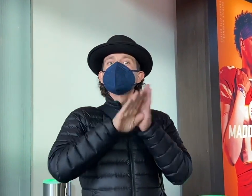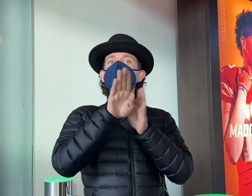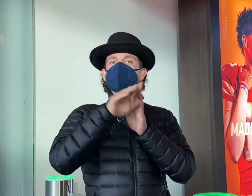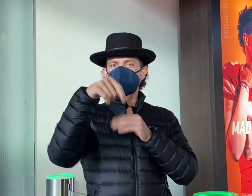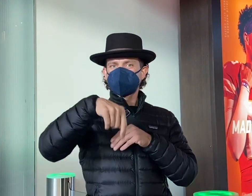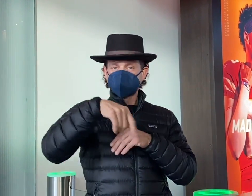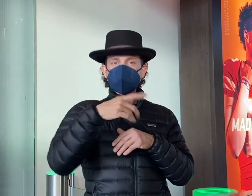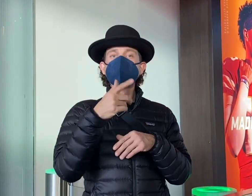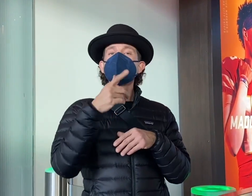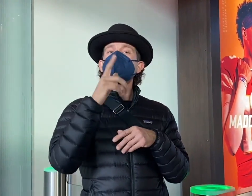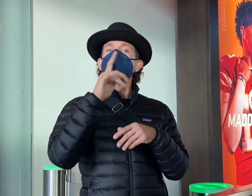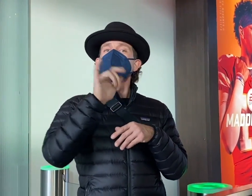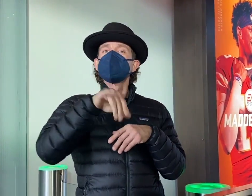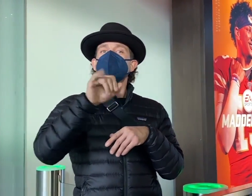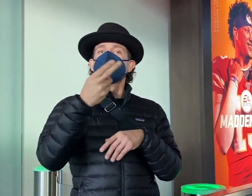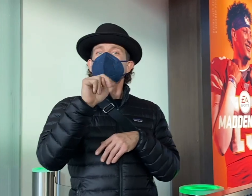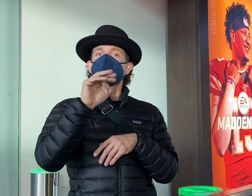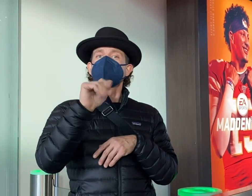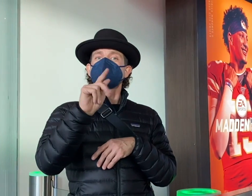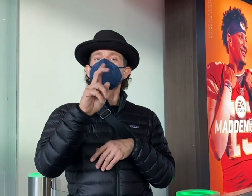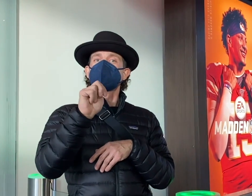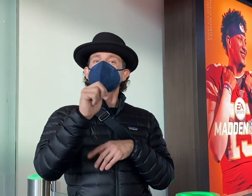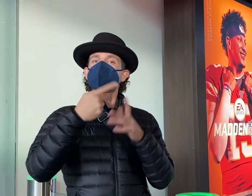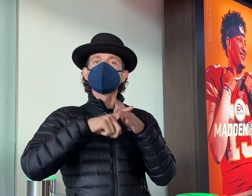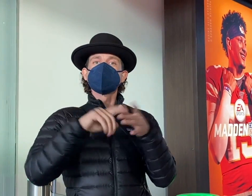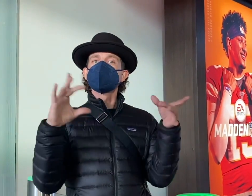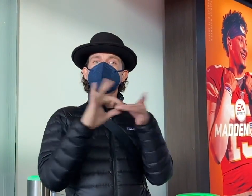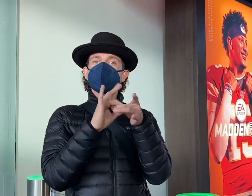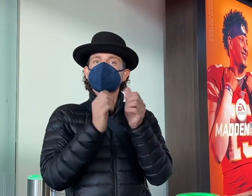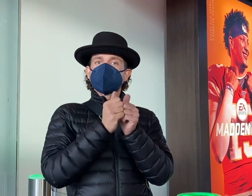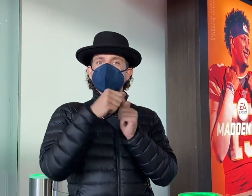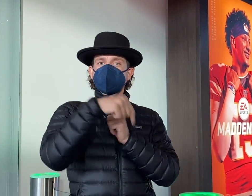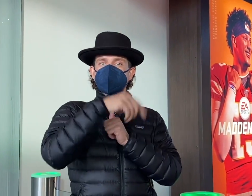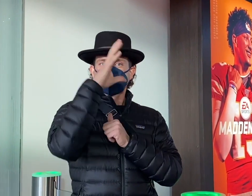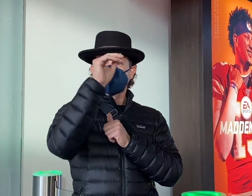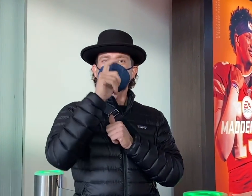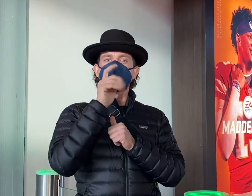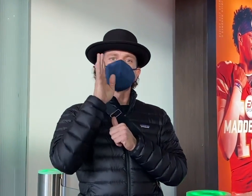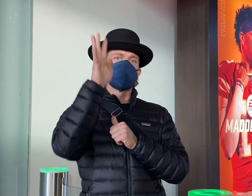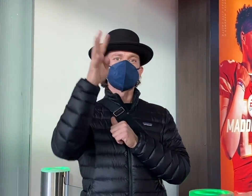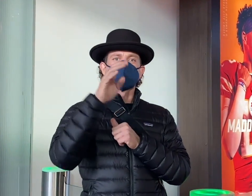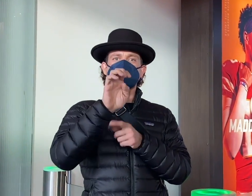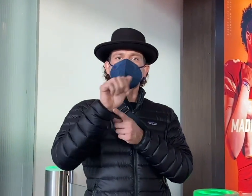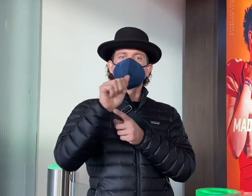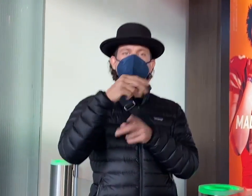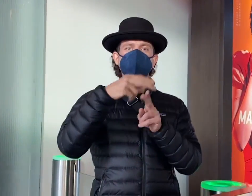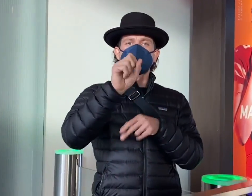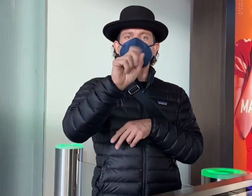Anyways, John Madden got connected with the founder of EA Games, Trip Hawkins.